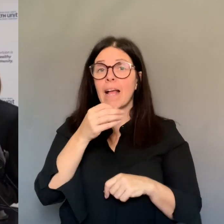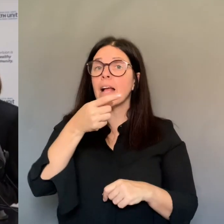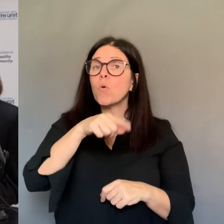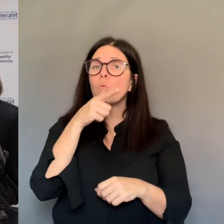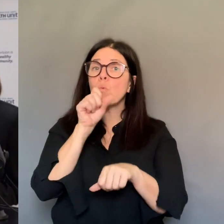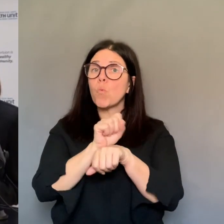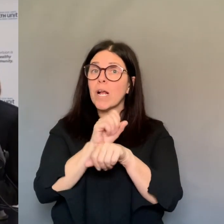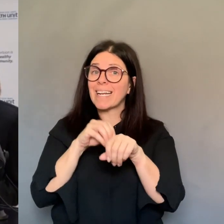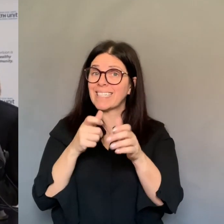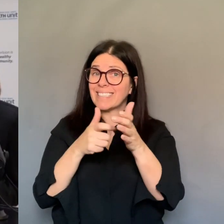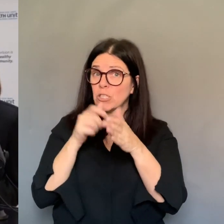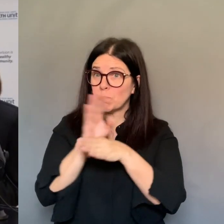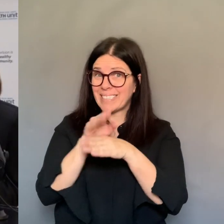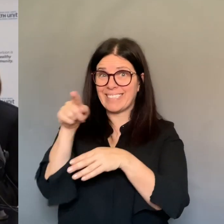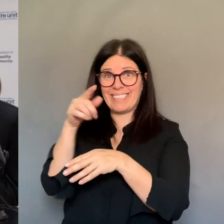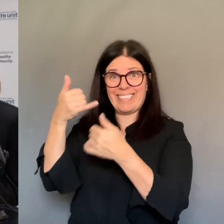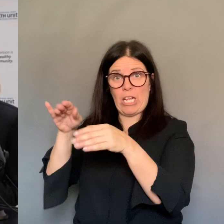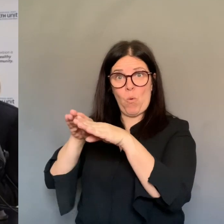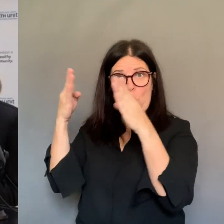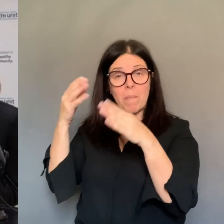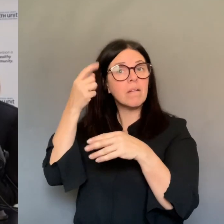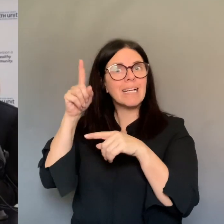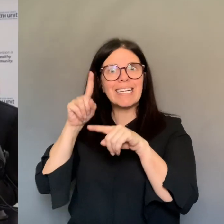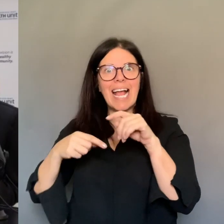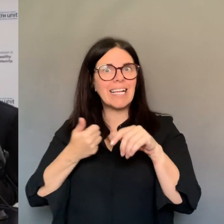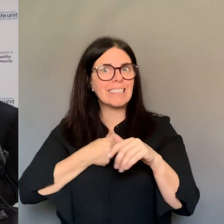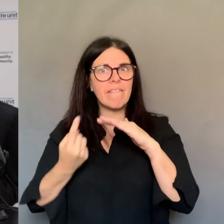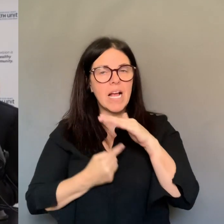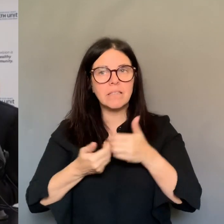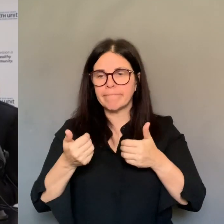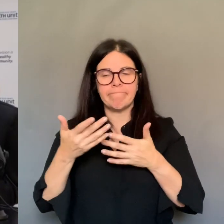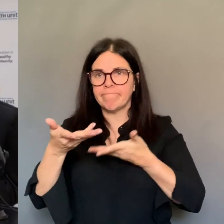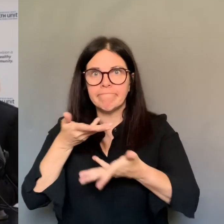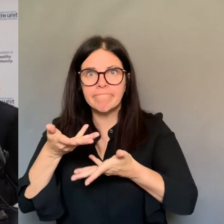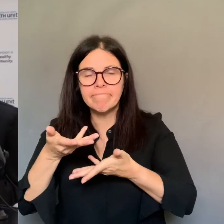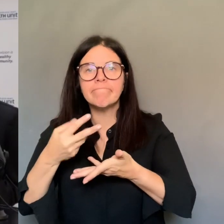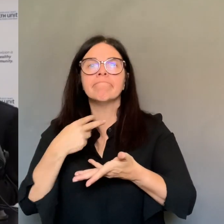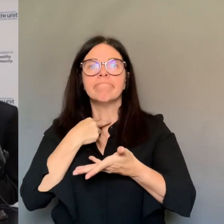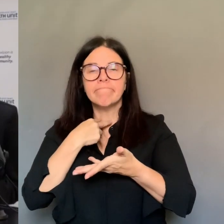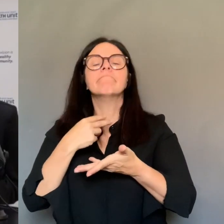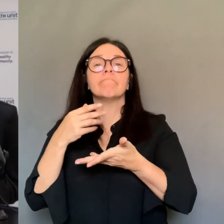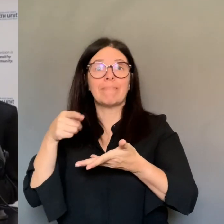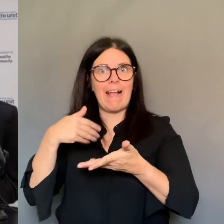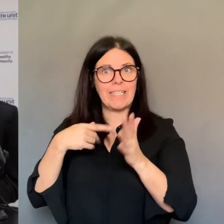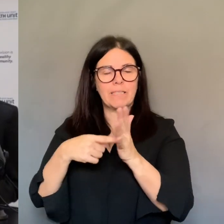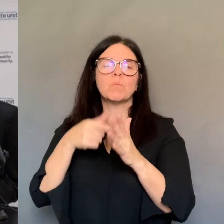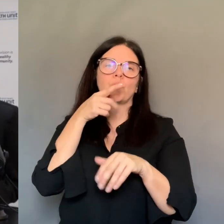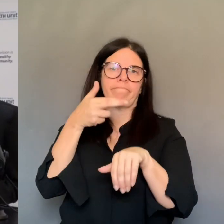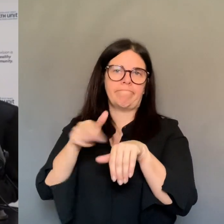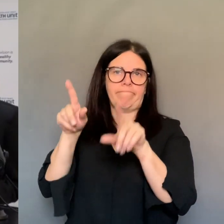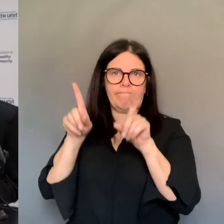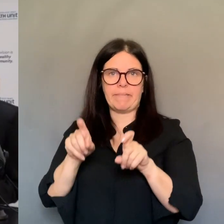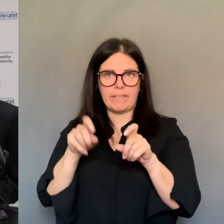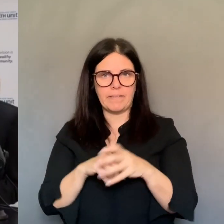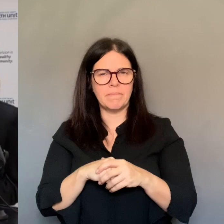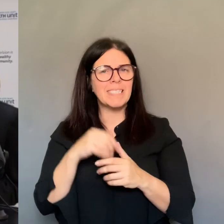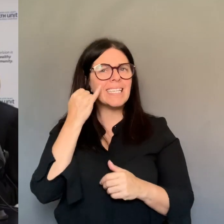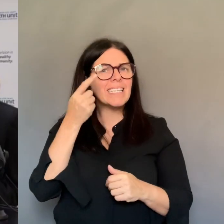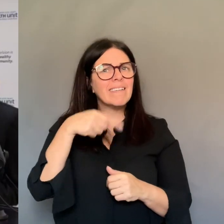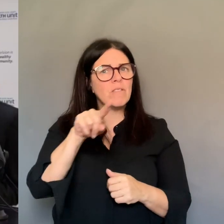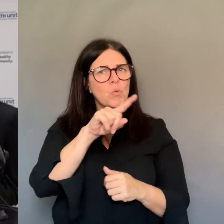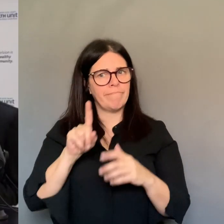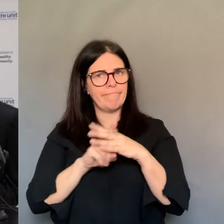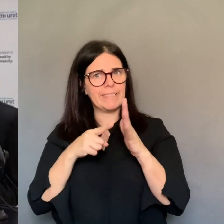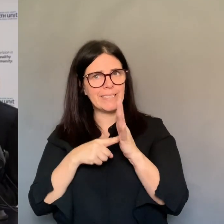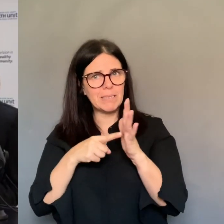If you believe you have symptoms of COVID-19 and have any risk factor, please get an assessment for testing. Also,